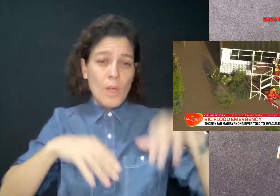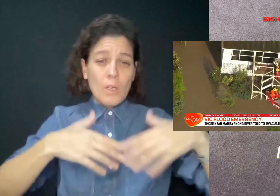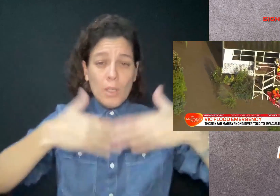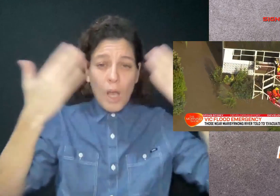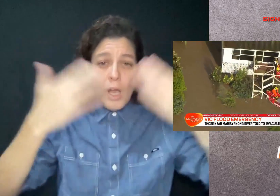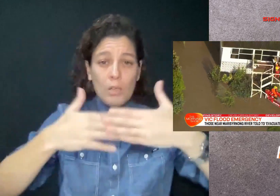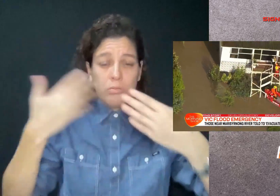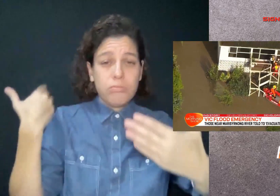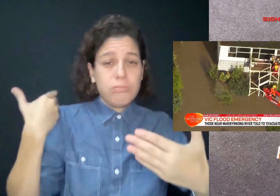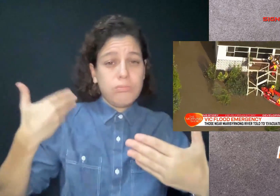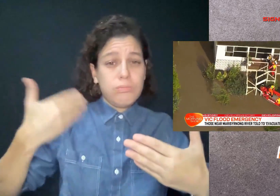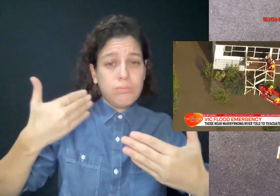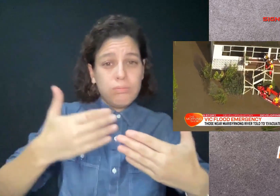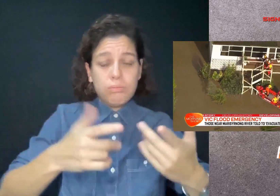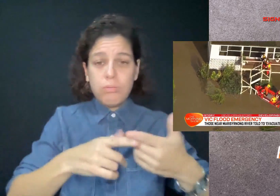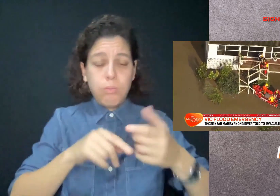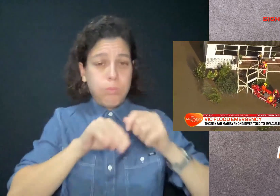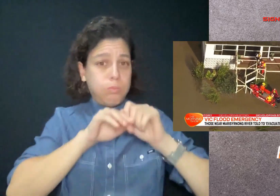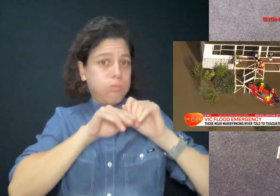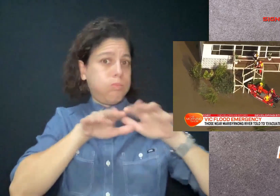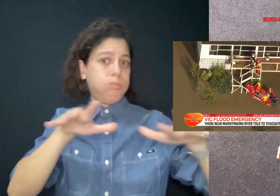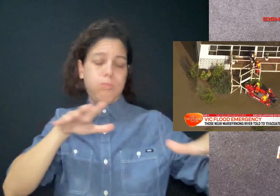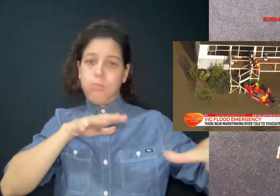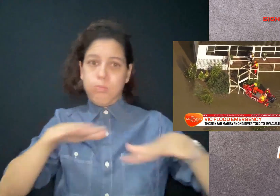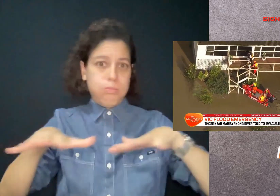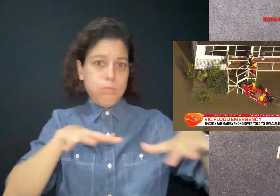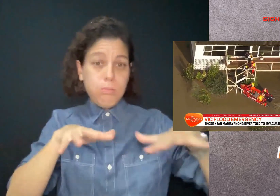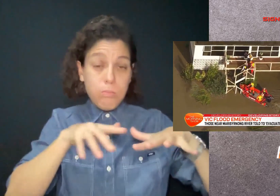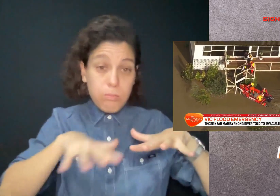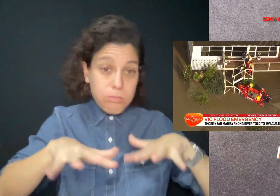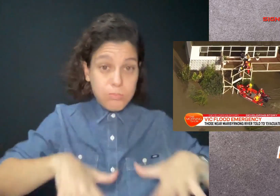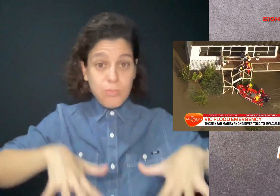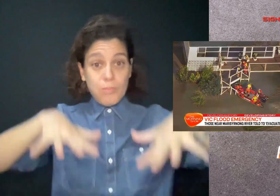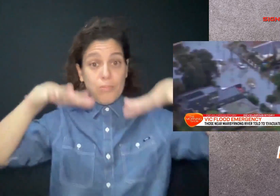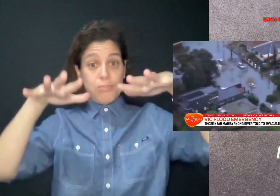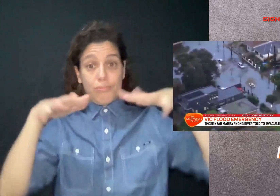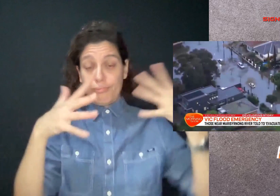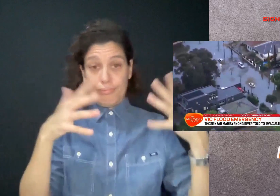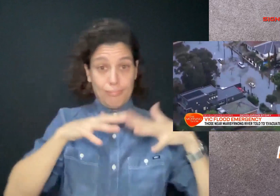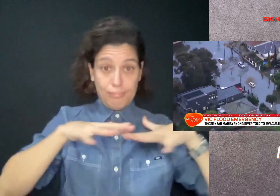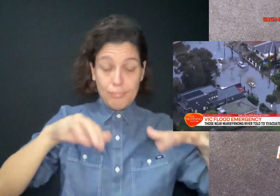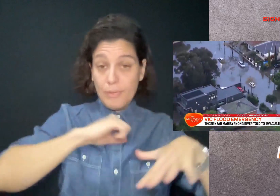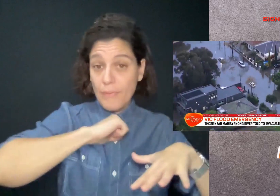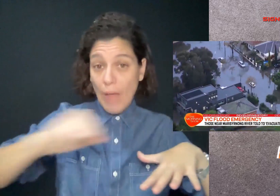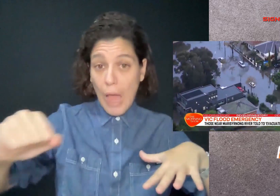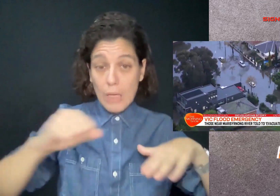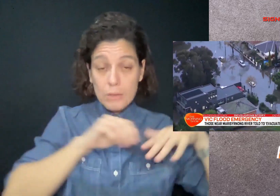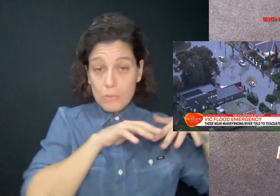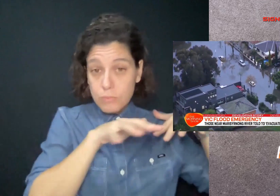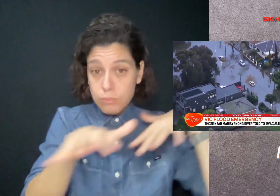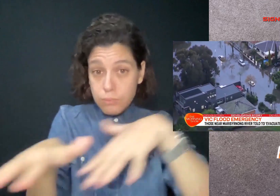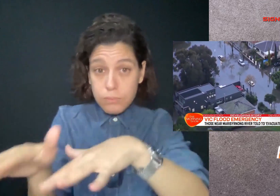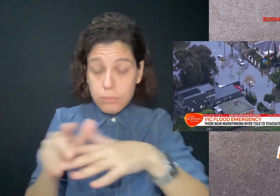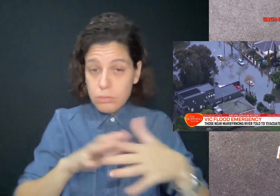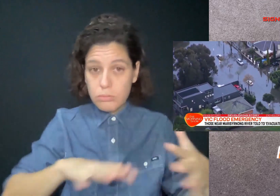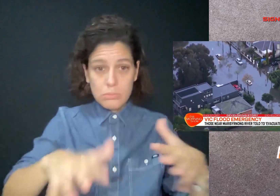Days of continuous rains have triggered flash flooding and fast-moving waters have burst river banks.